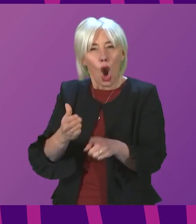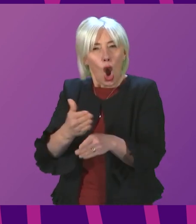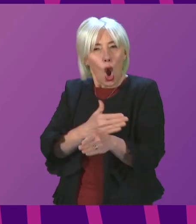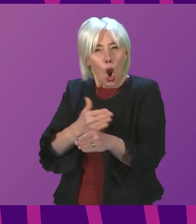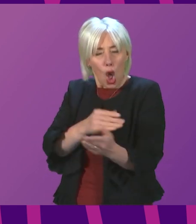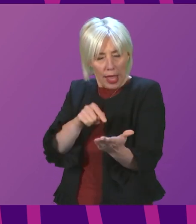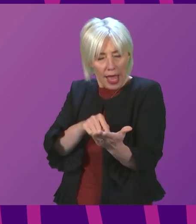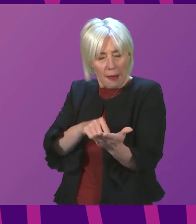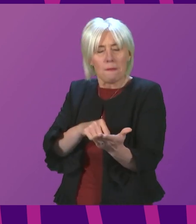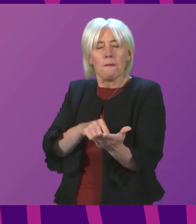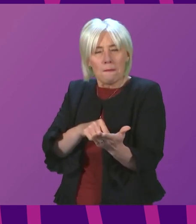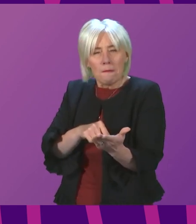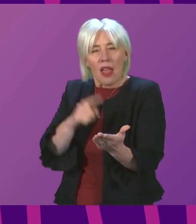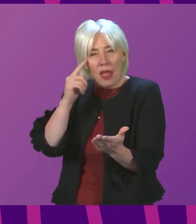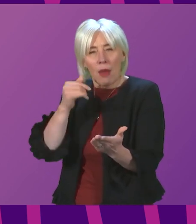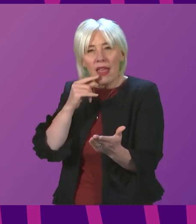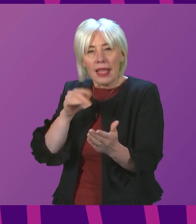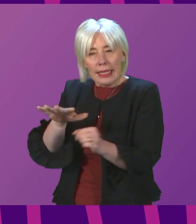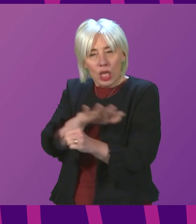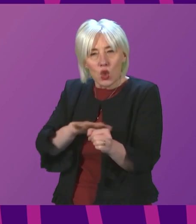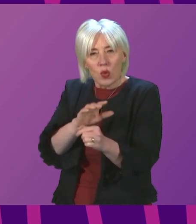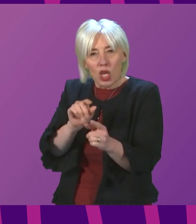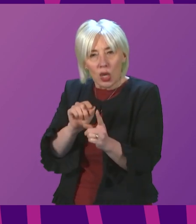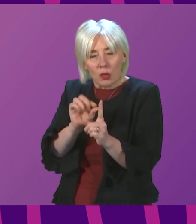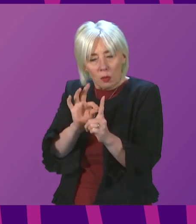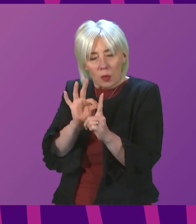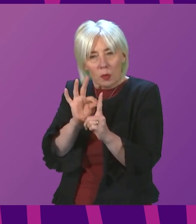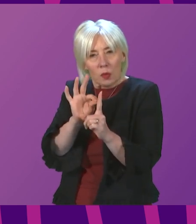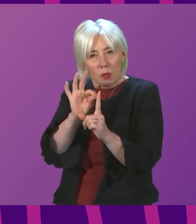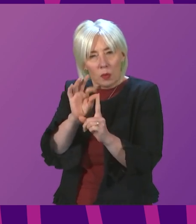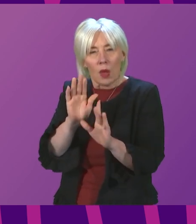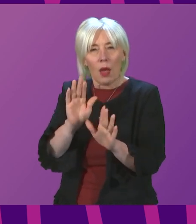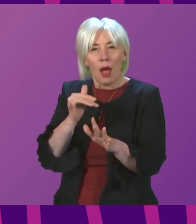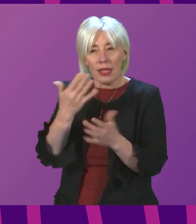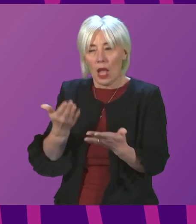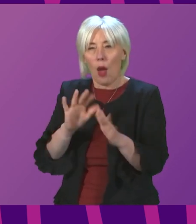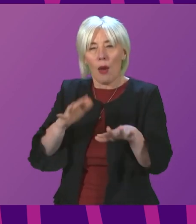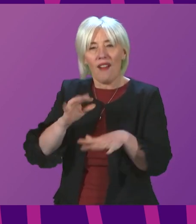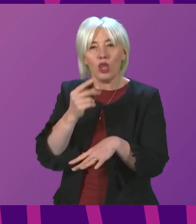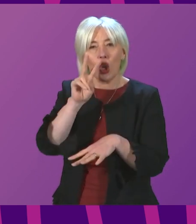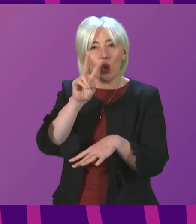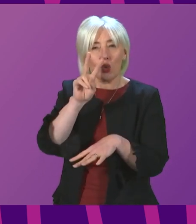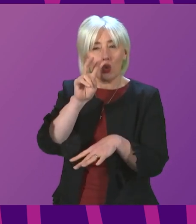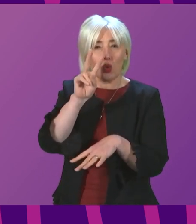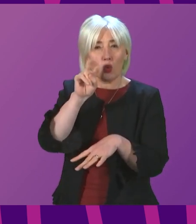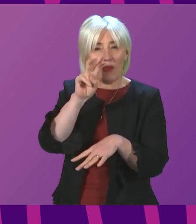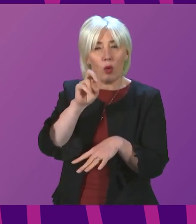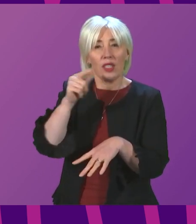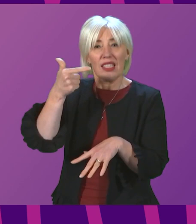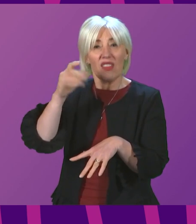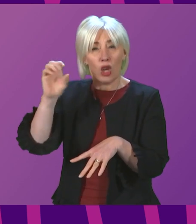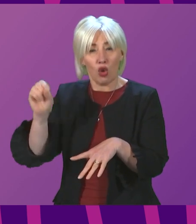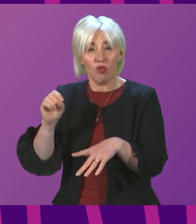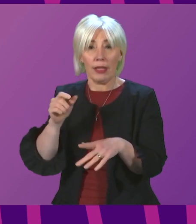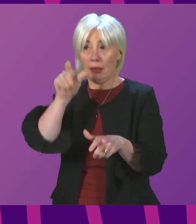the situation might be starting to improve. Over the past week, an average of just over 12,700 new cases a day were